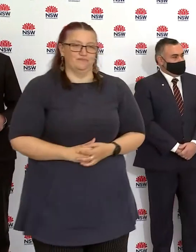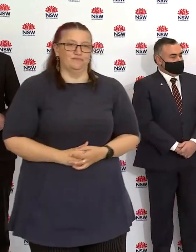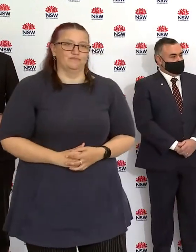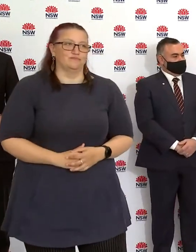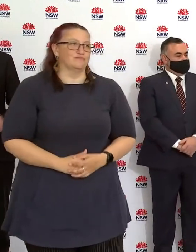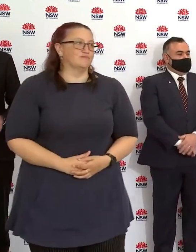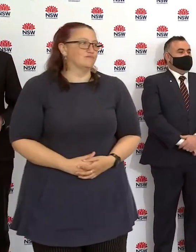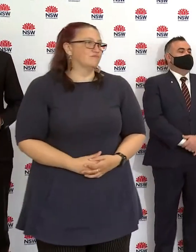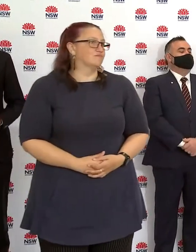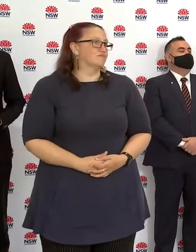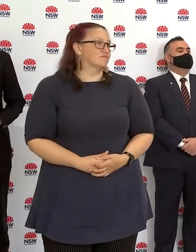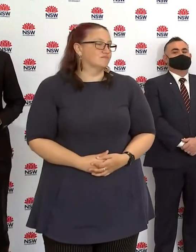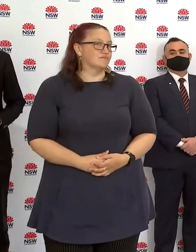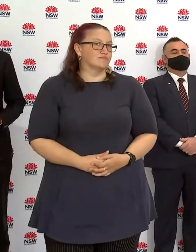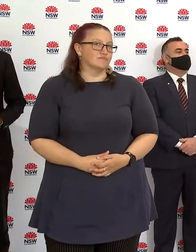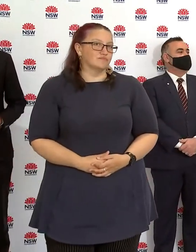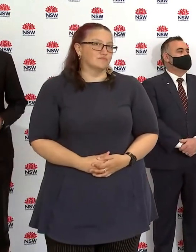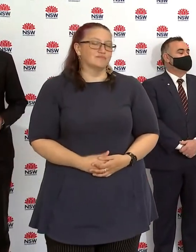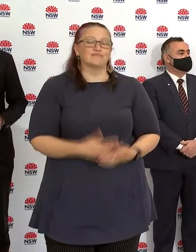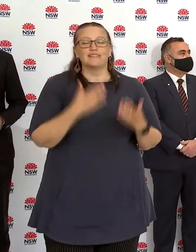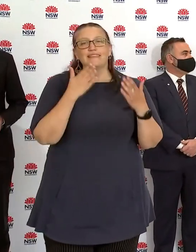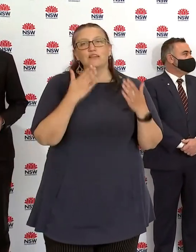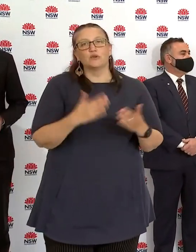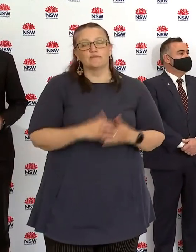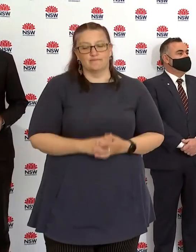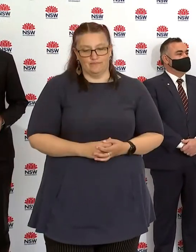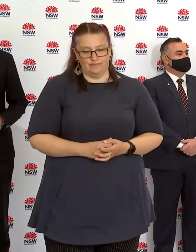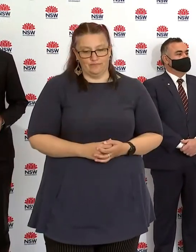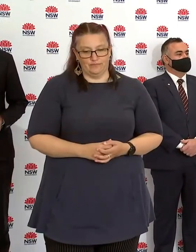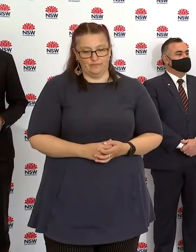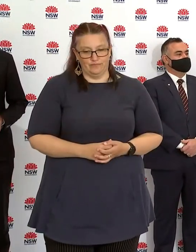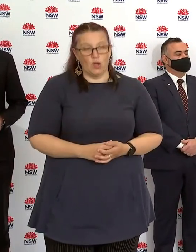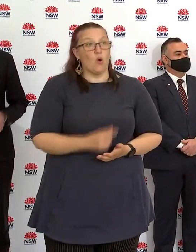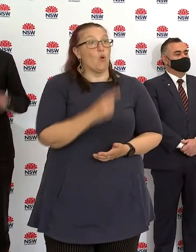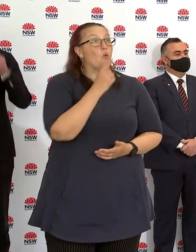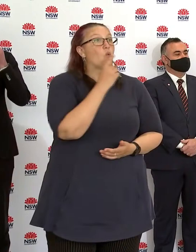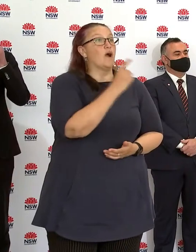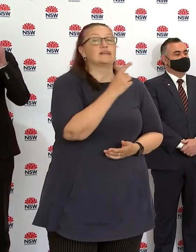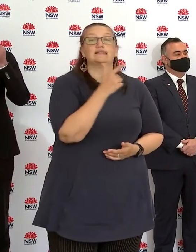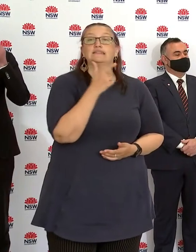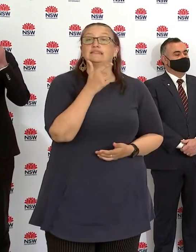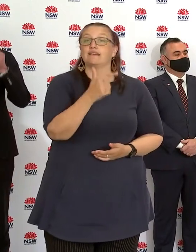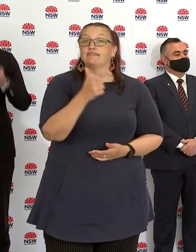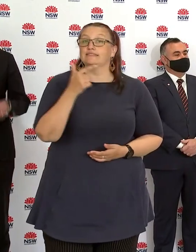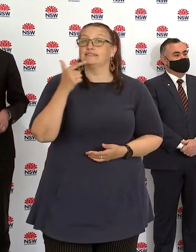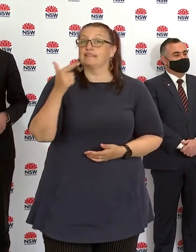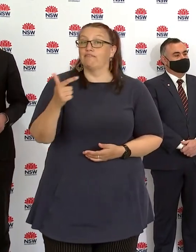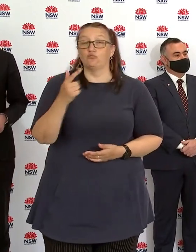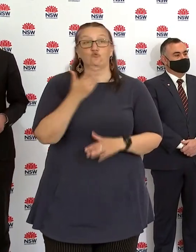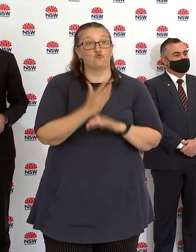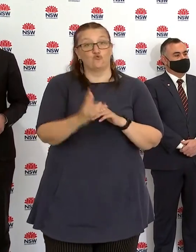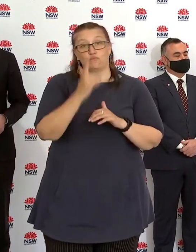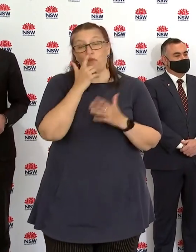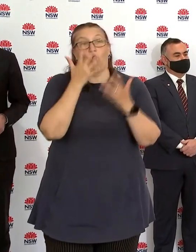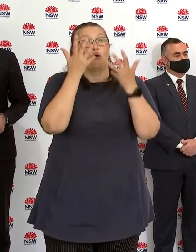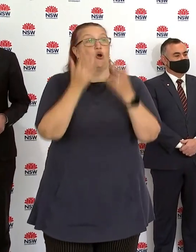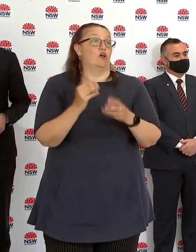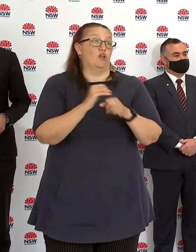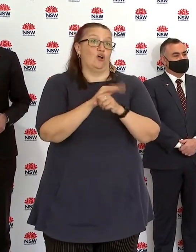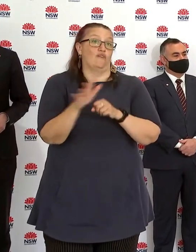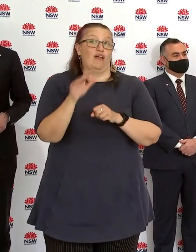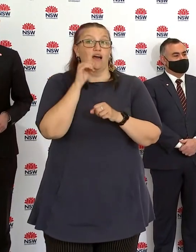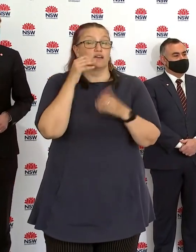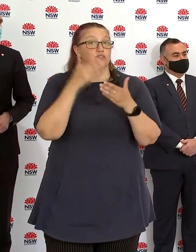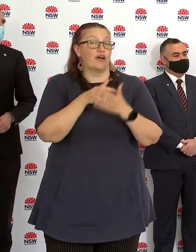Thank you, Premier. So New South Wales recorded 177 locally acquired cases in the 24 hours to 8pm last